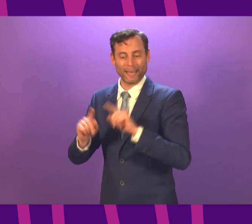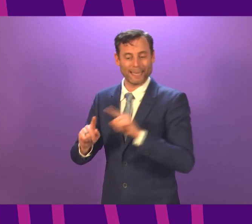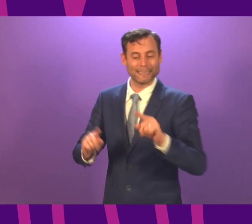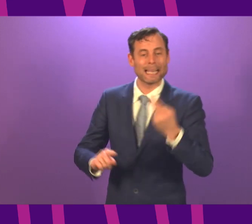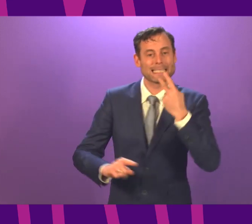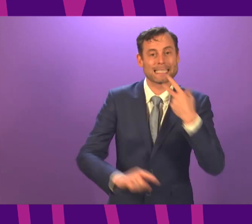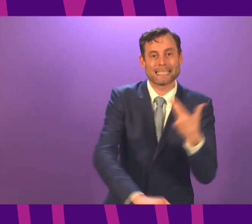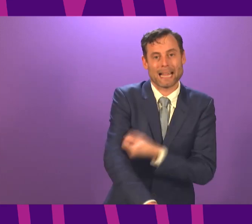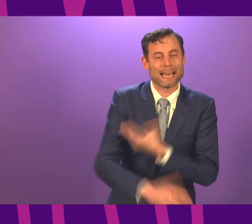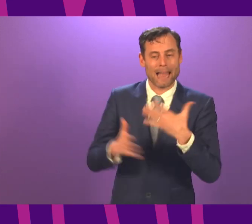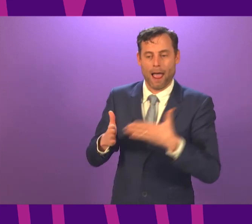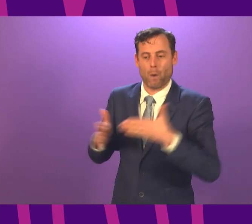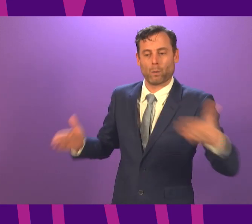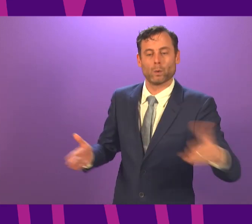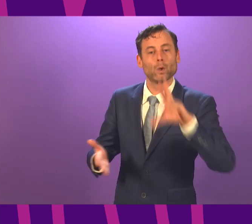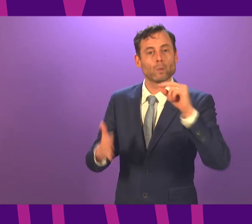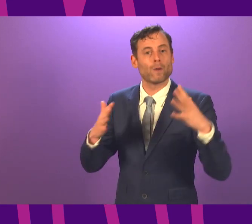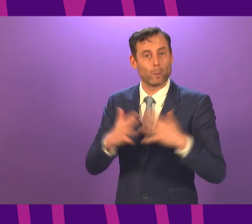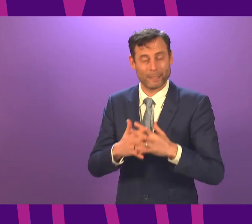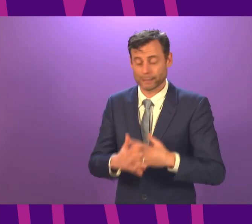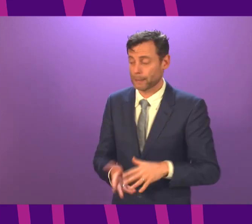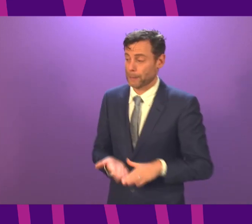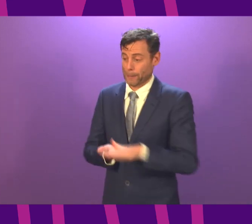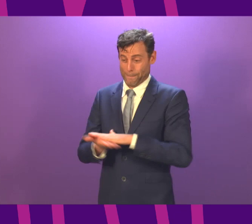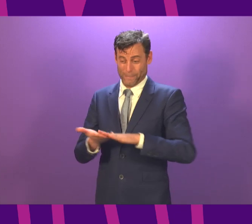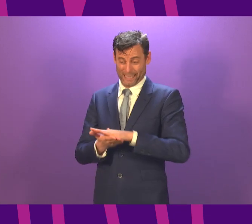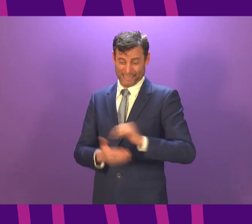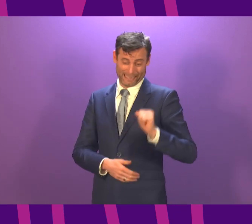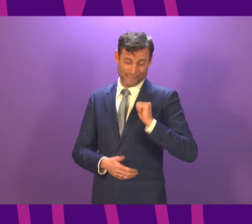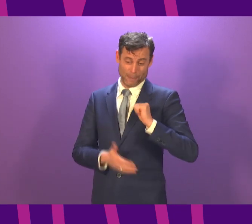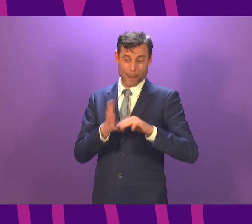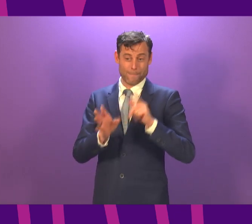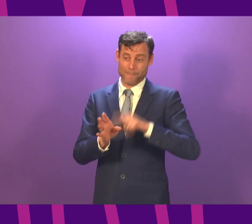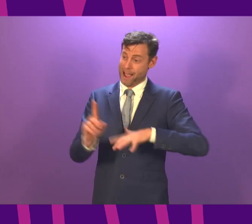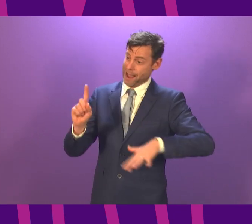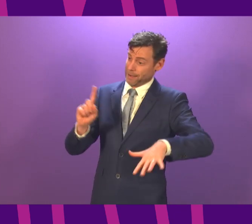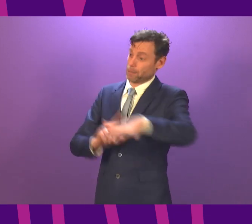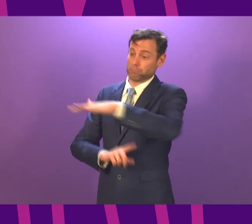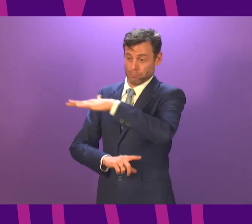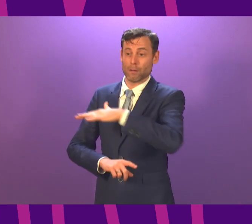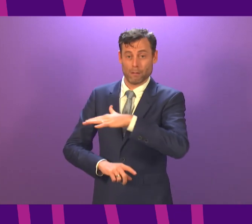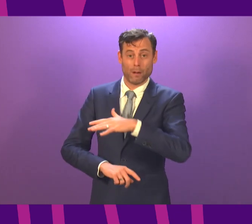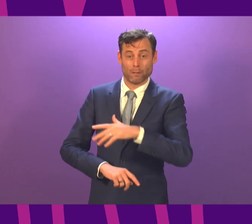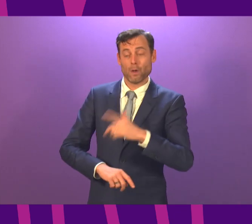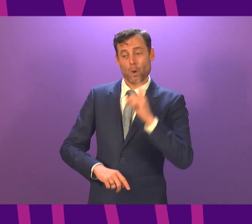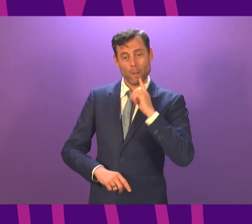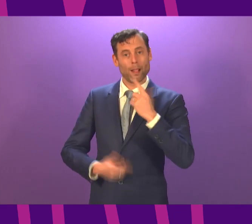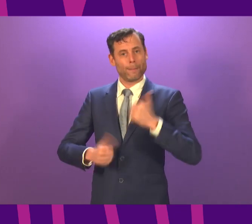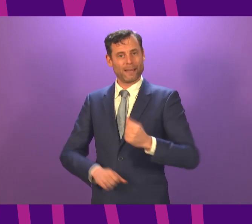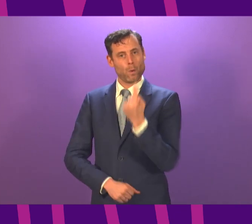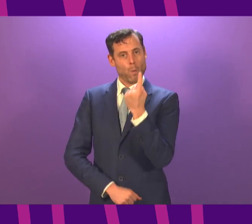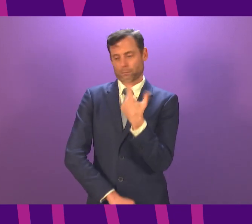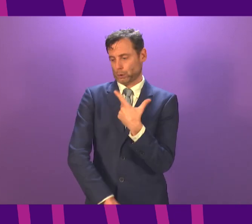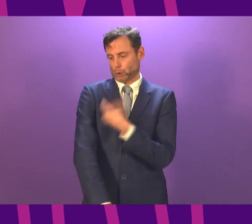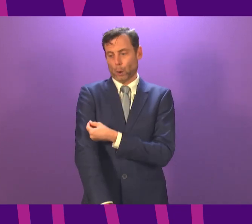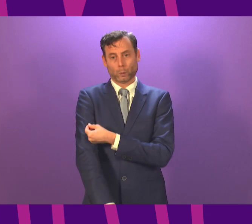people under 50 with specific underlying conditions will have received at least the first dose of vaccine and that is everyone who is on the